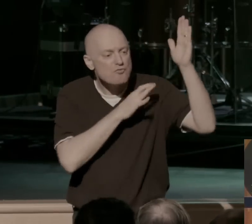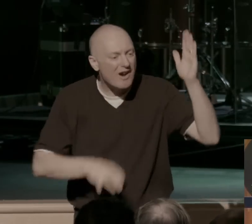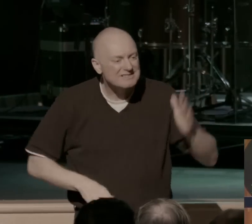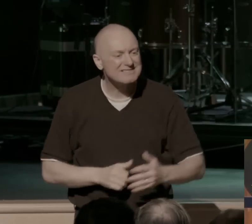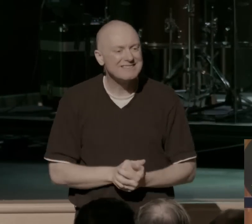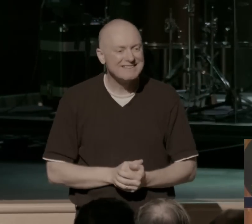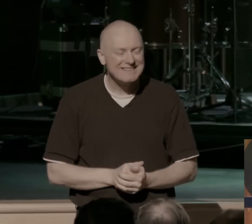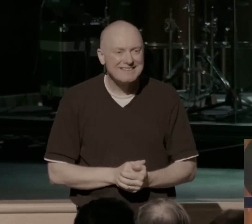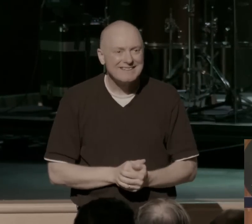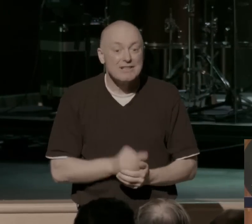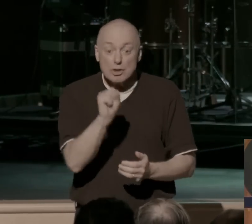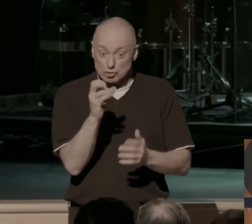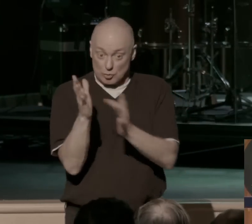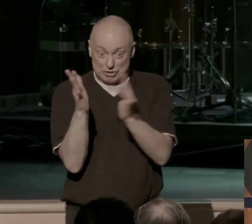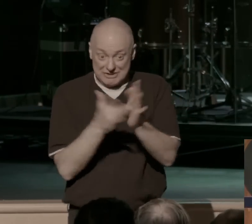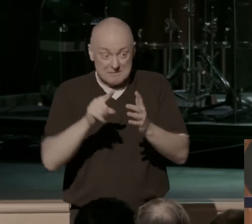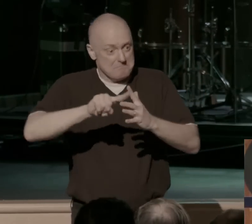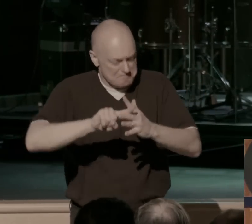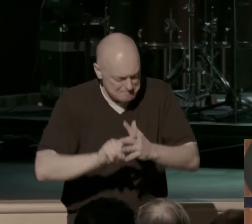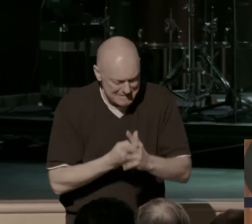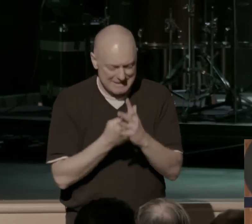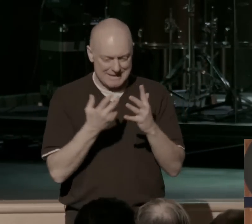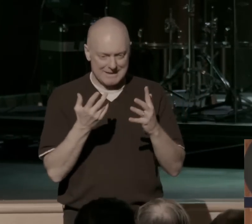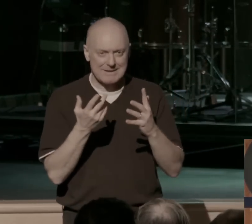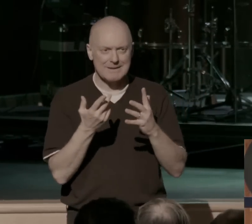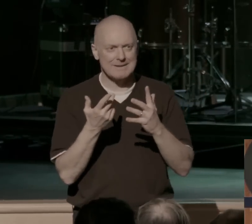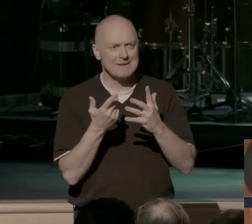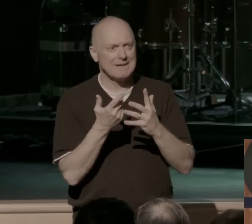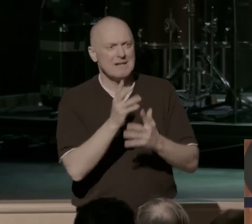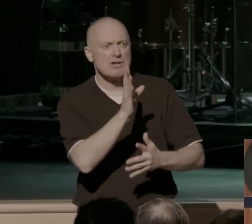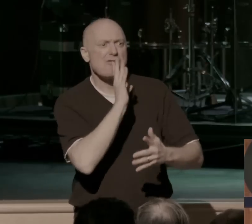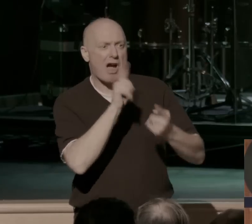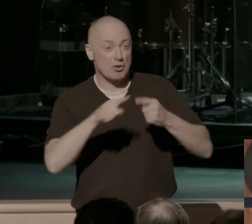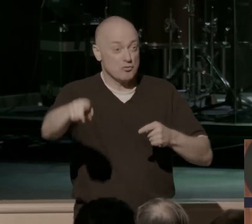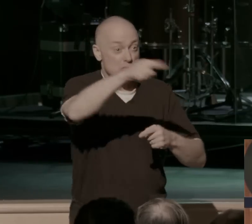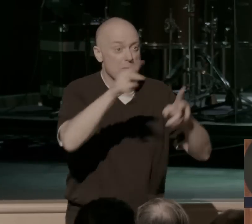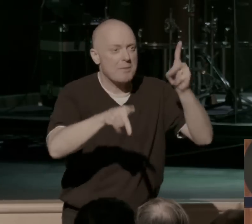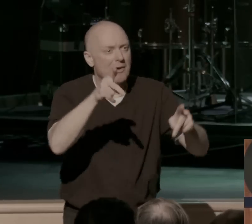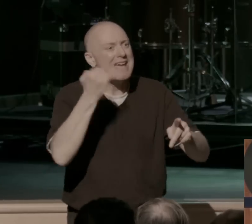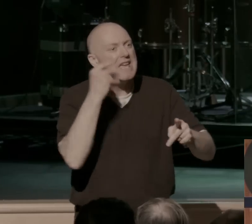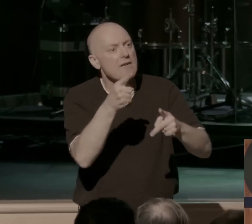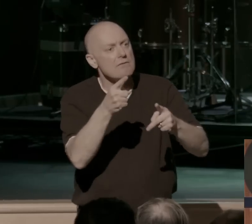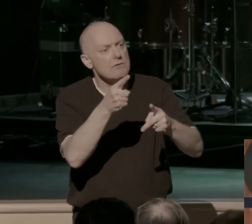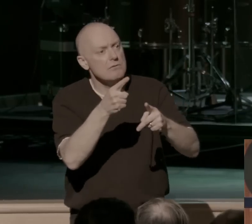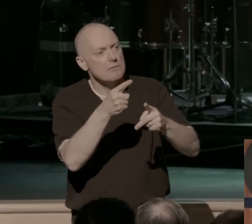And so Jesus begins this whole section, talking to these guys here. He says, if you abide in my word, verse 31.